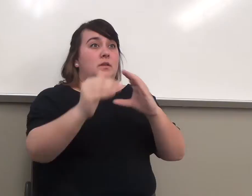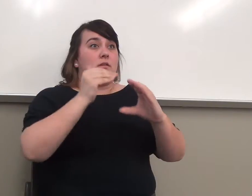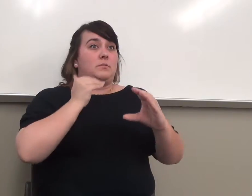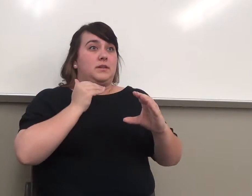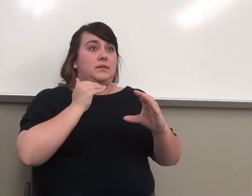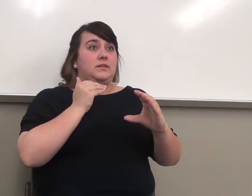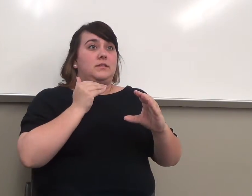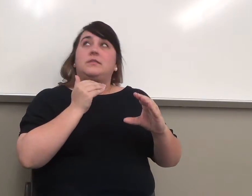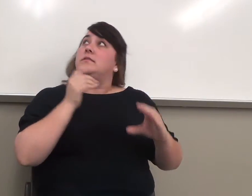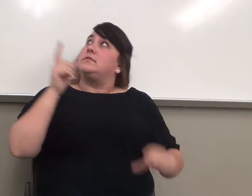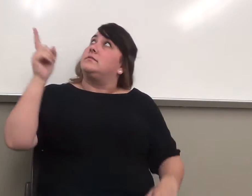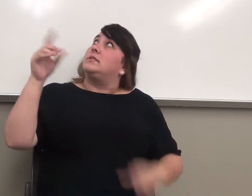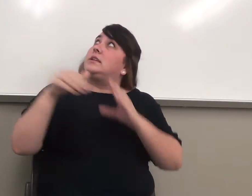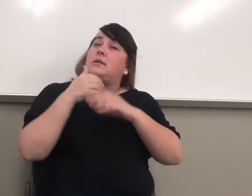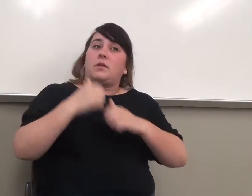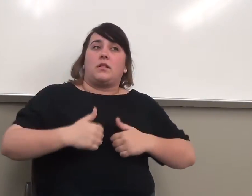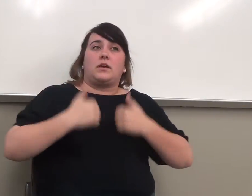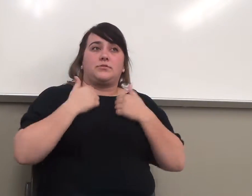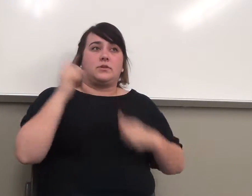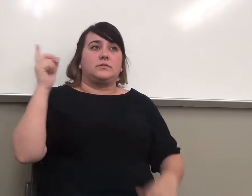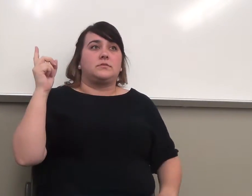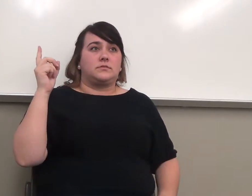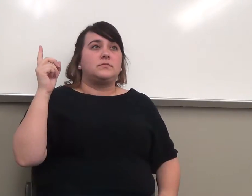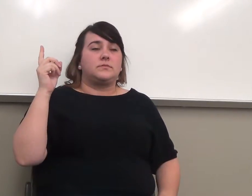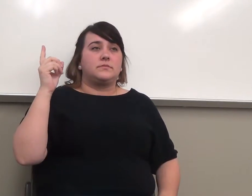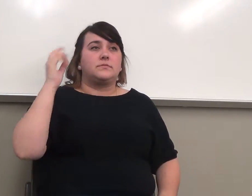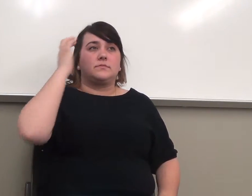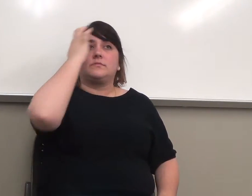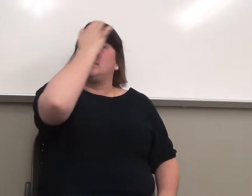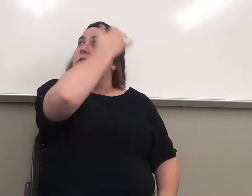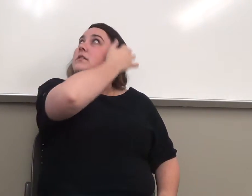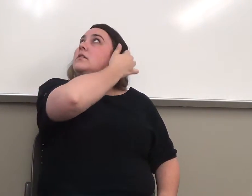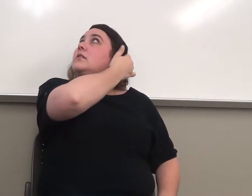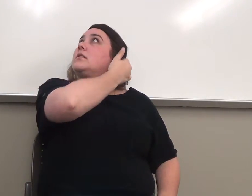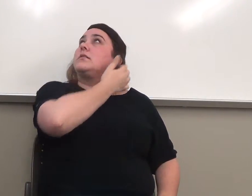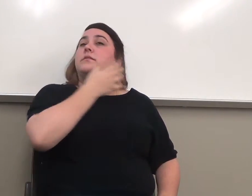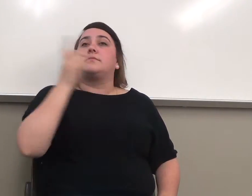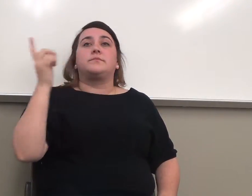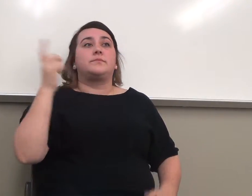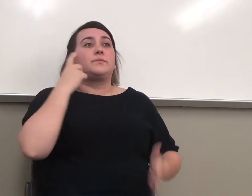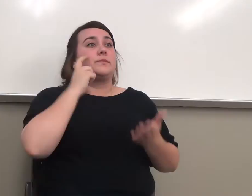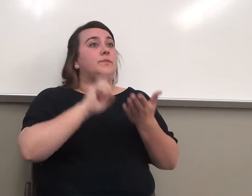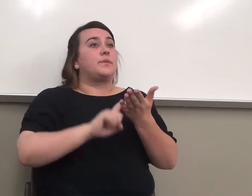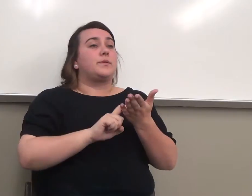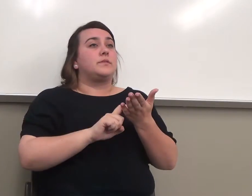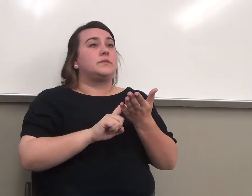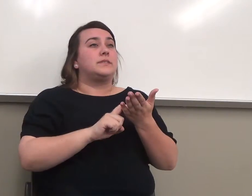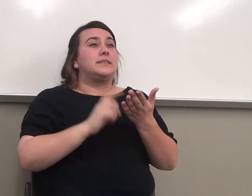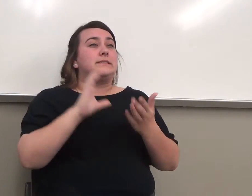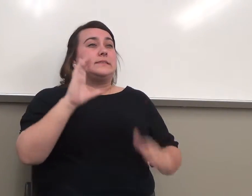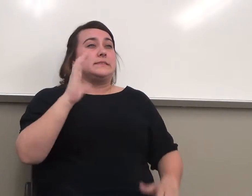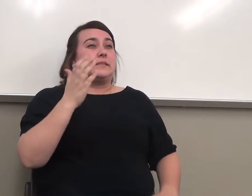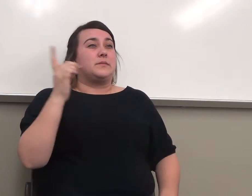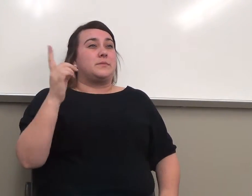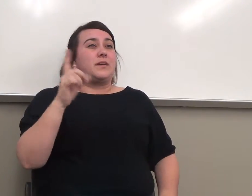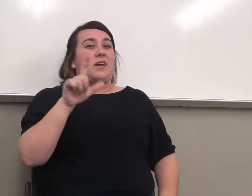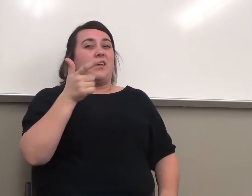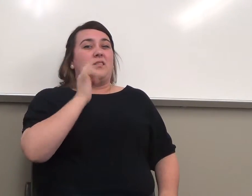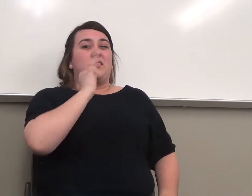this is my email address. Okay? You'll notice that it looks like that's another mistake. It